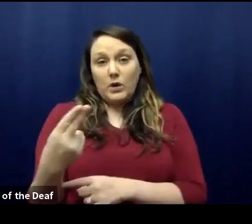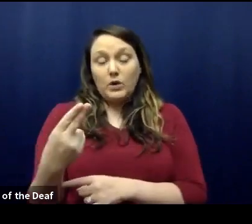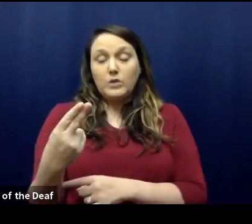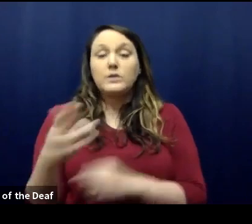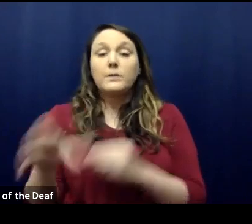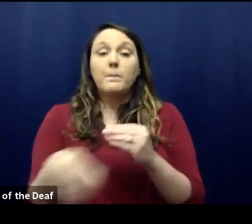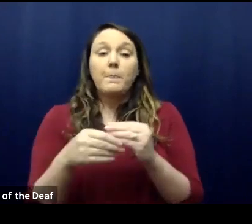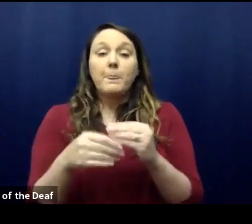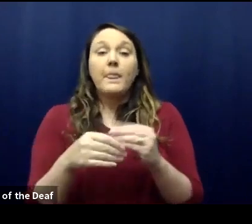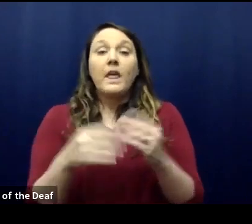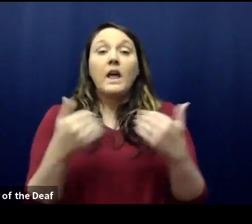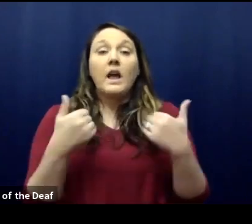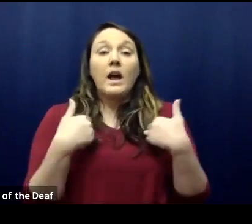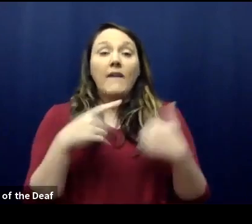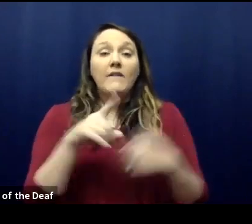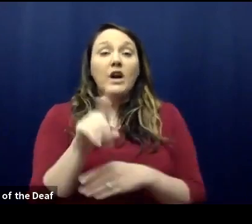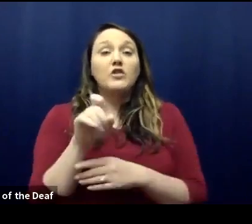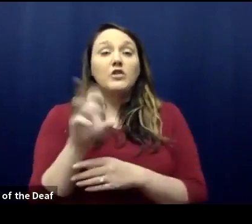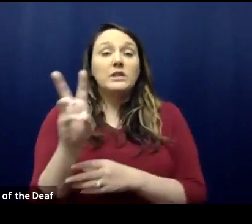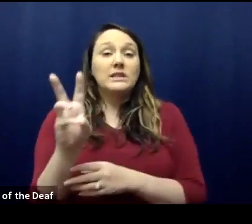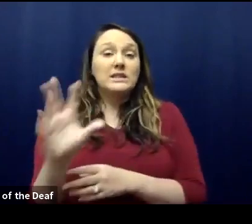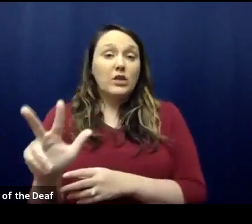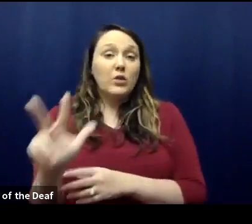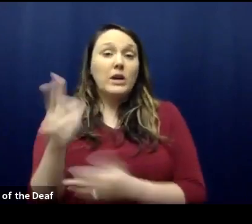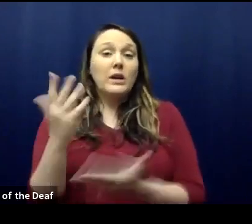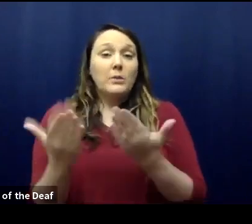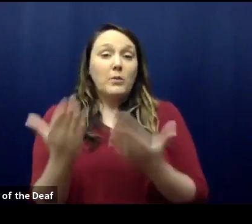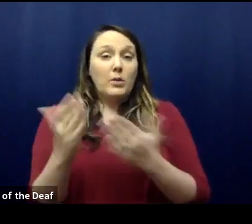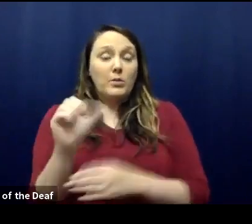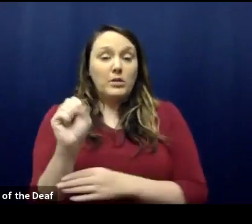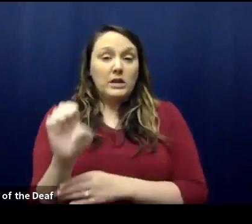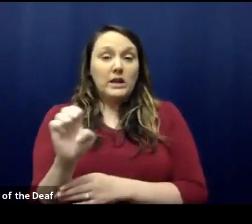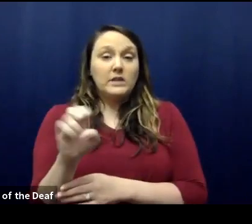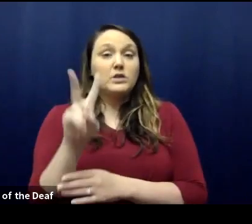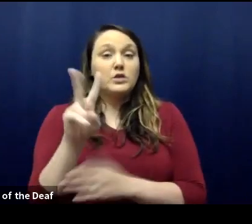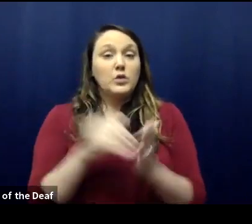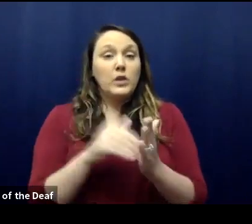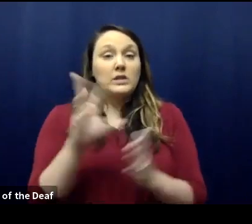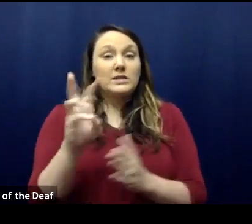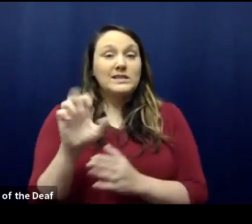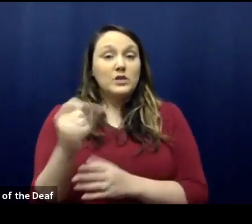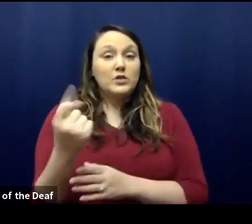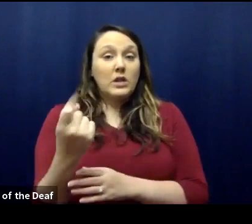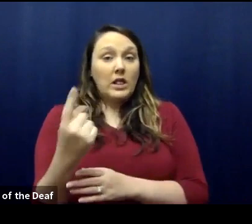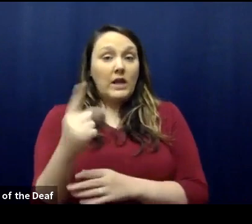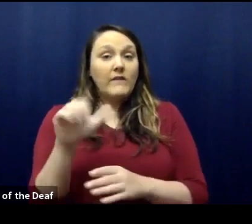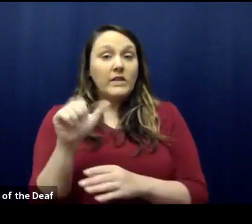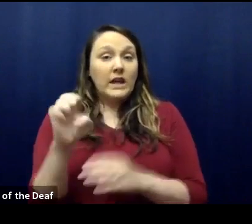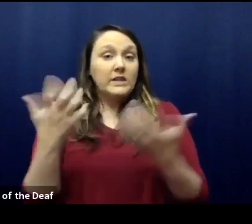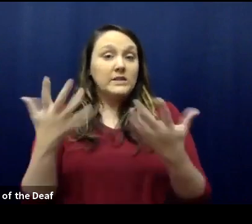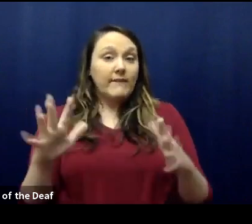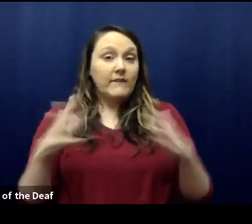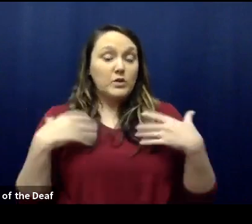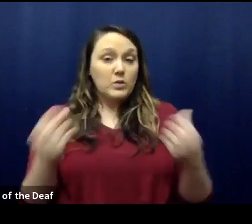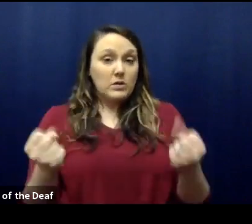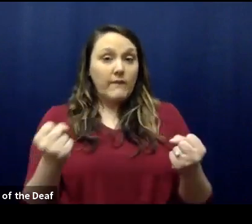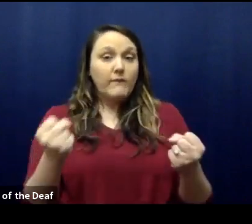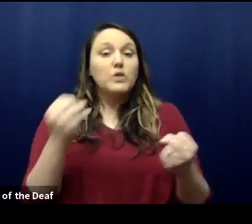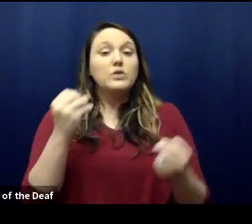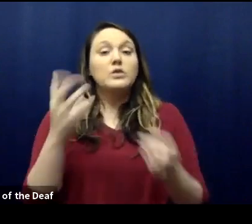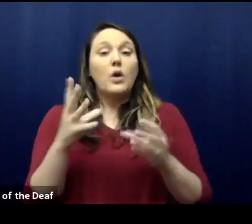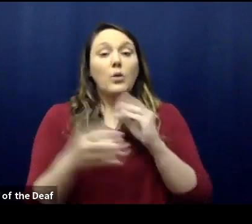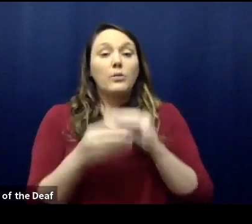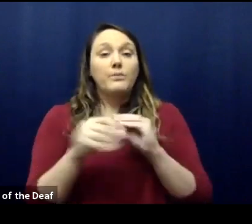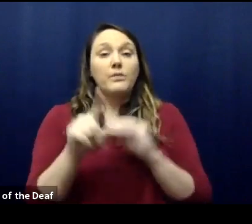163 probable cases. 2,611 of our cases have recovered, giving us 2